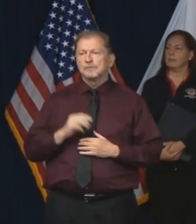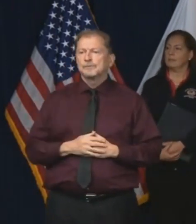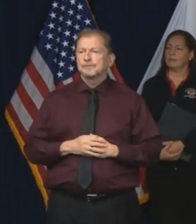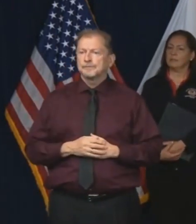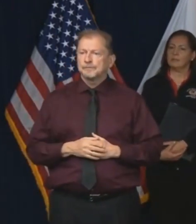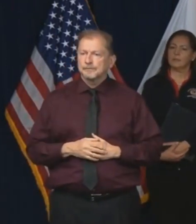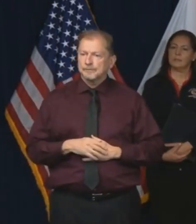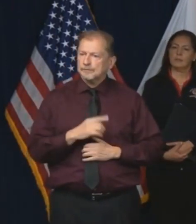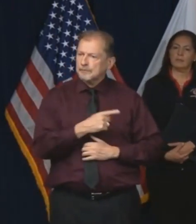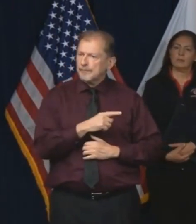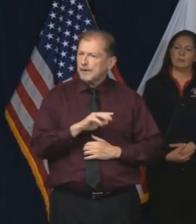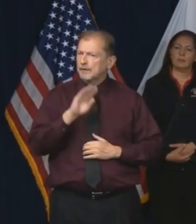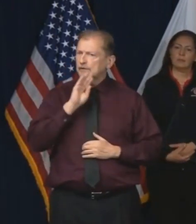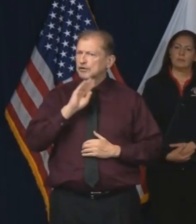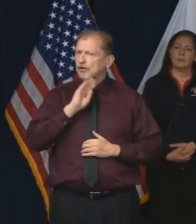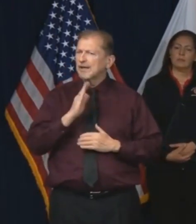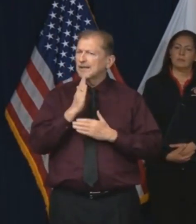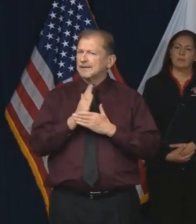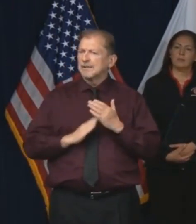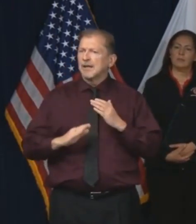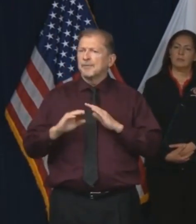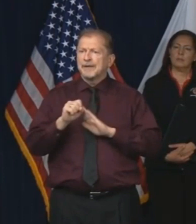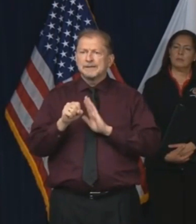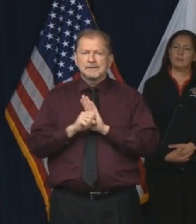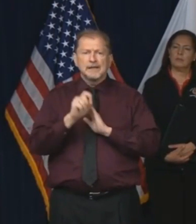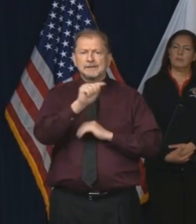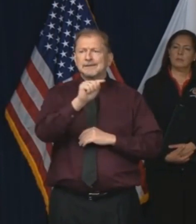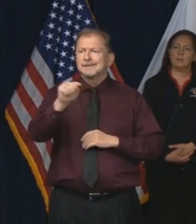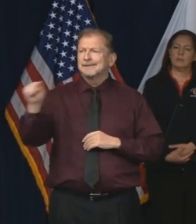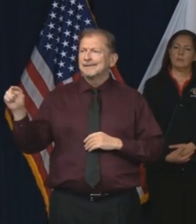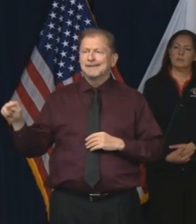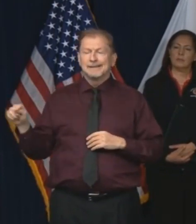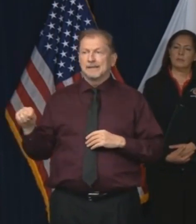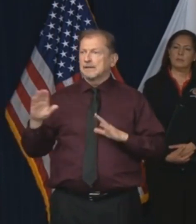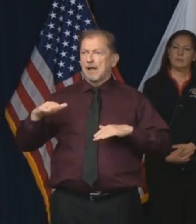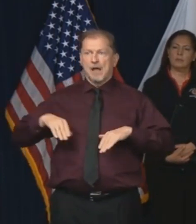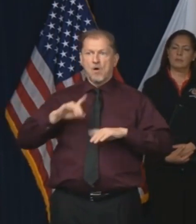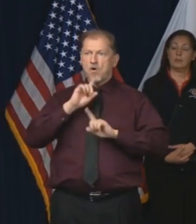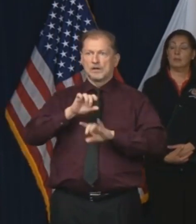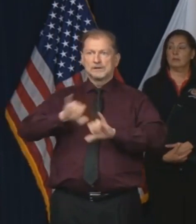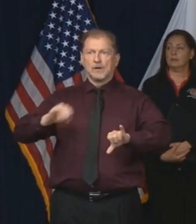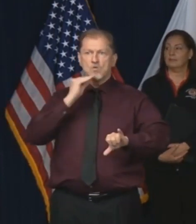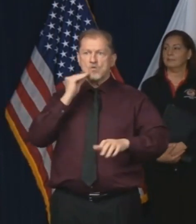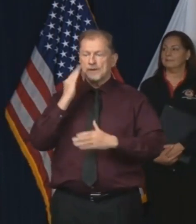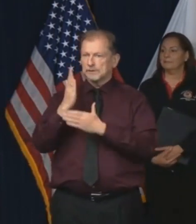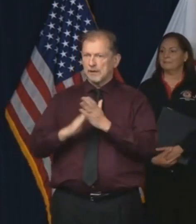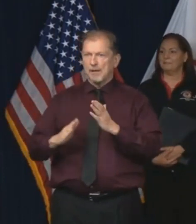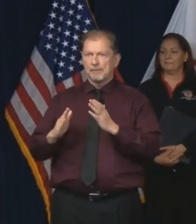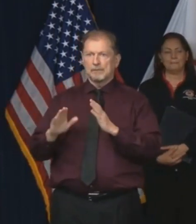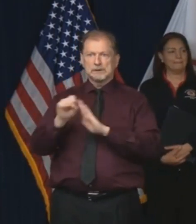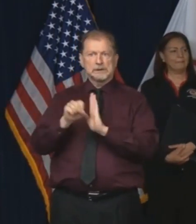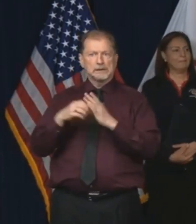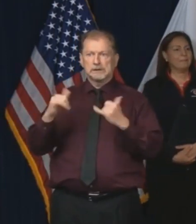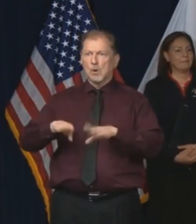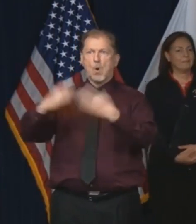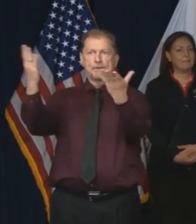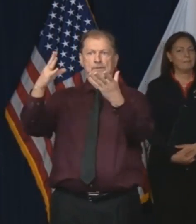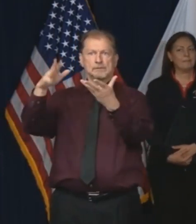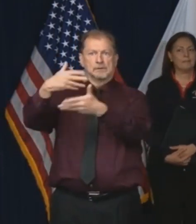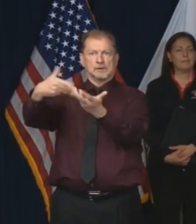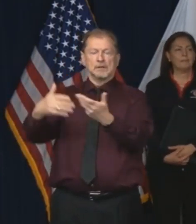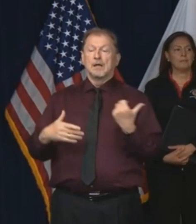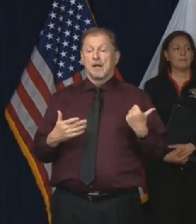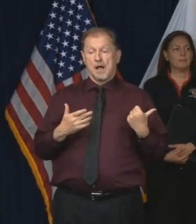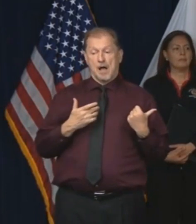Are you frustrated that there are some states out there that still haven't gone with the stay-at-home orders? I'm frustrated